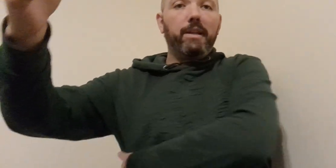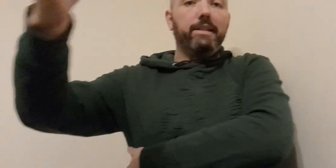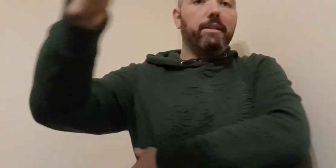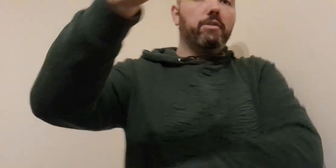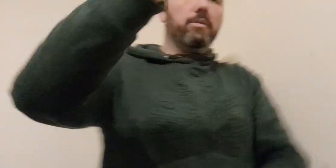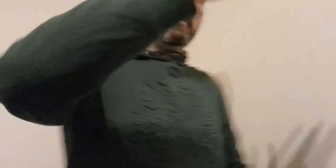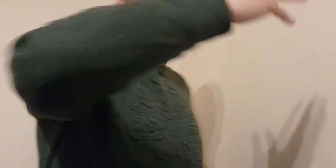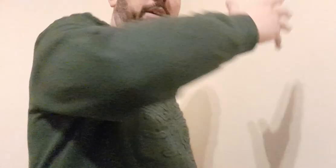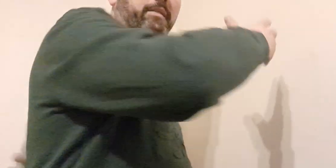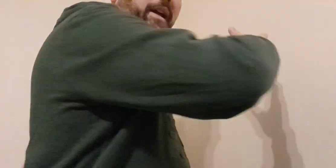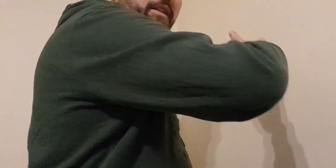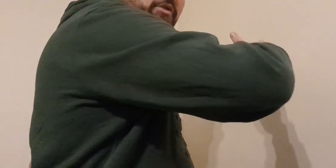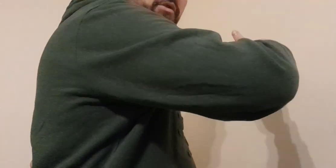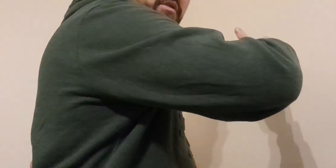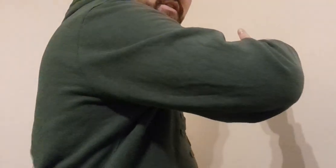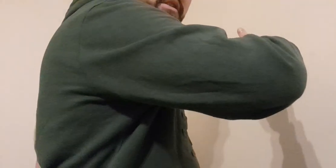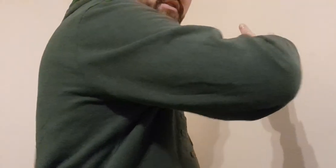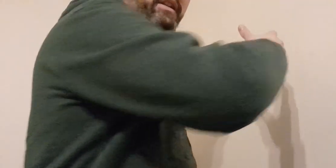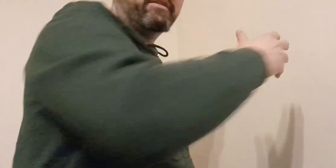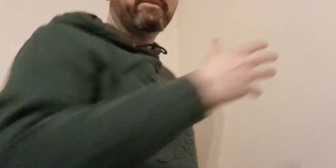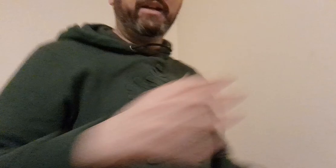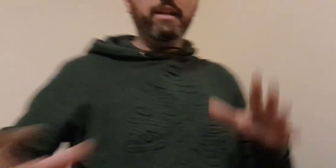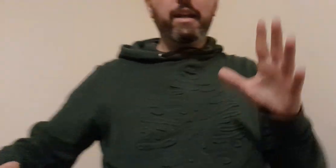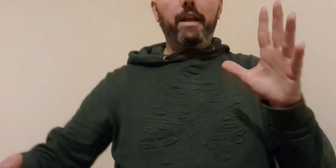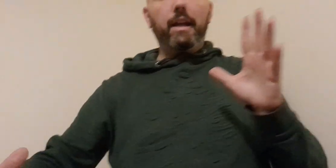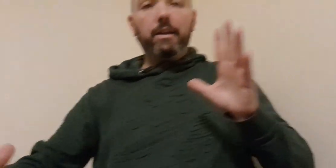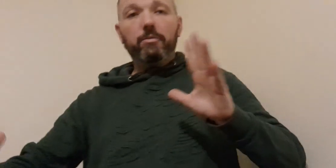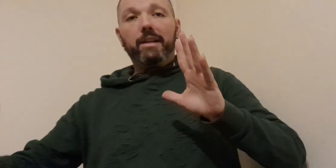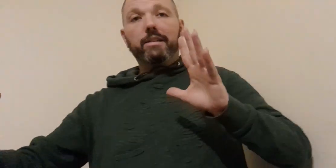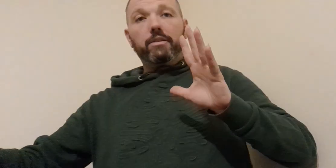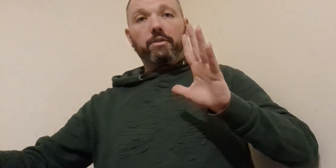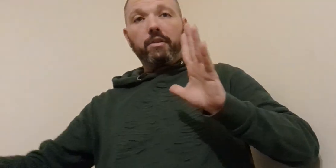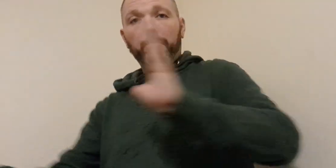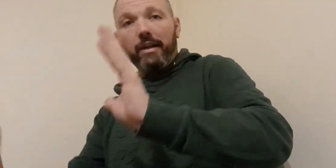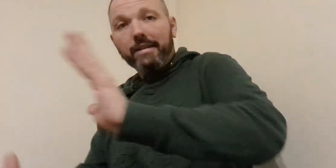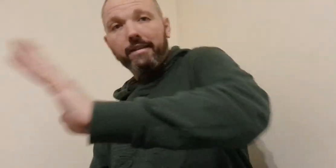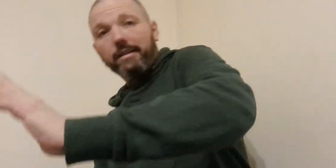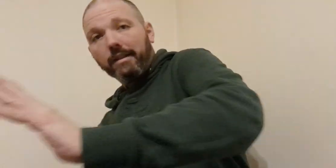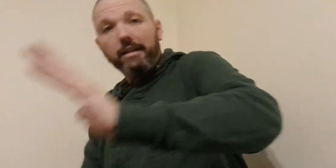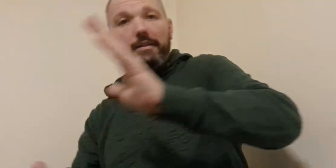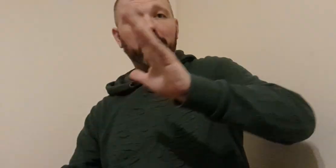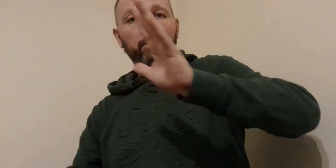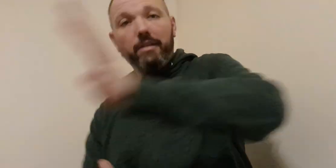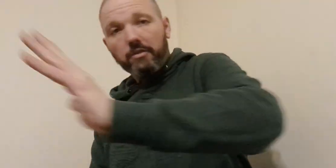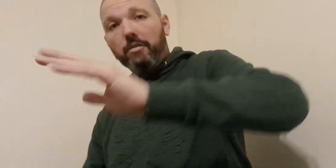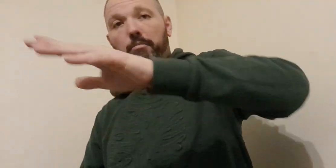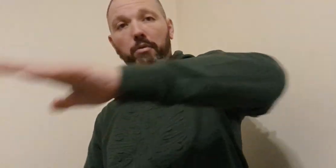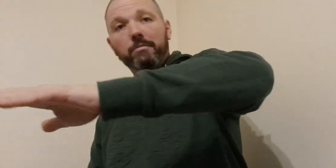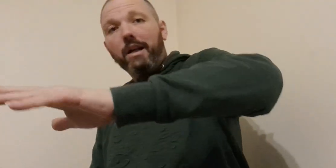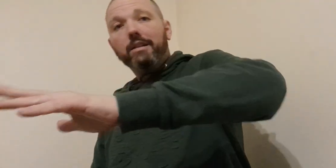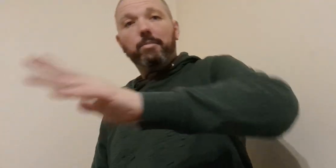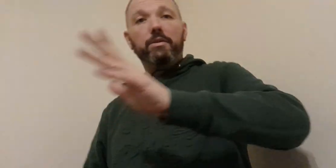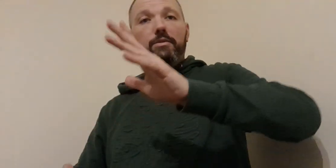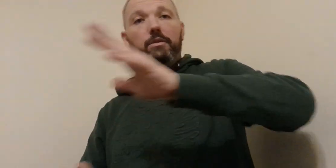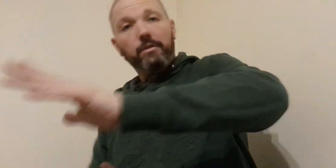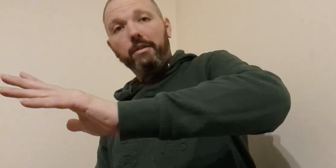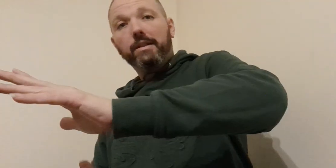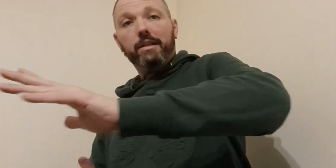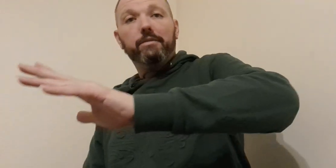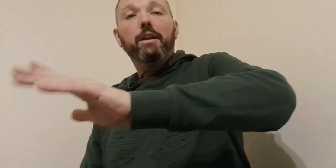placed like behind the back of the shoulder like here as well and you basically just compress to kind of actually like go knock the person over or to kind of